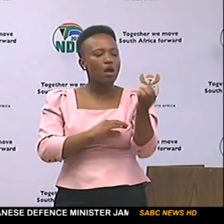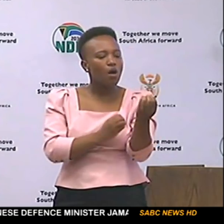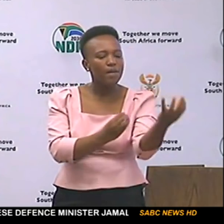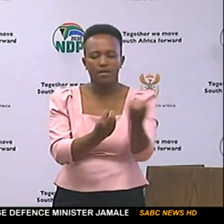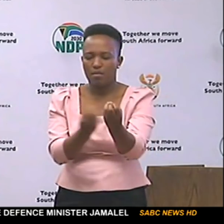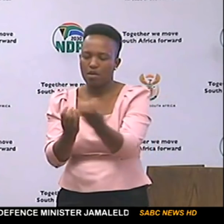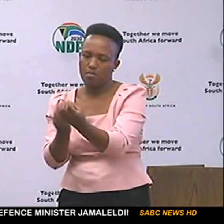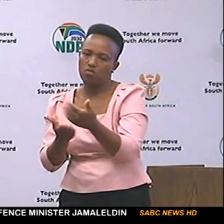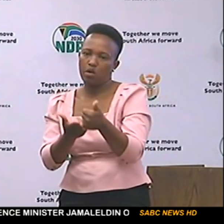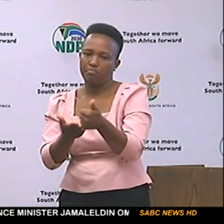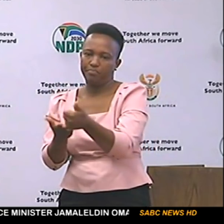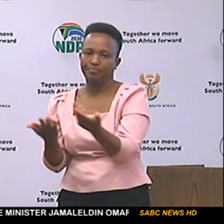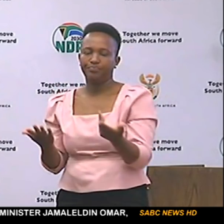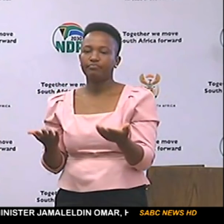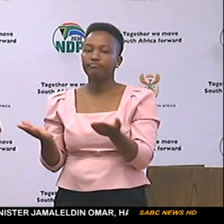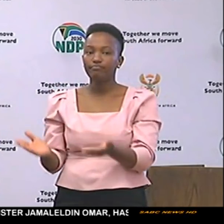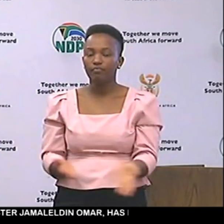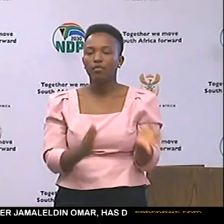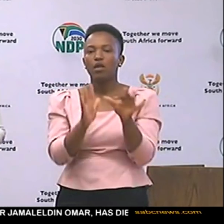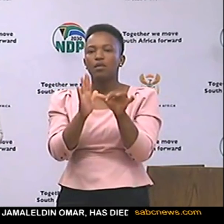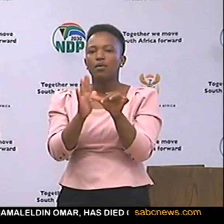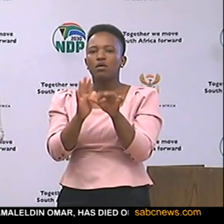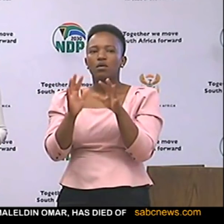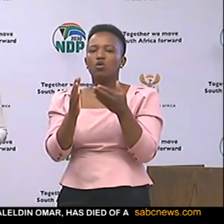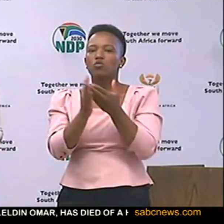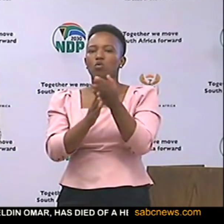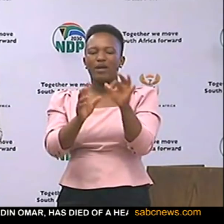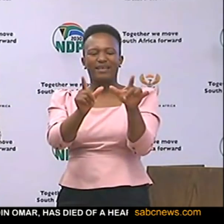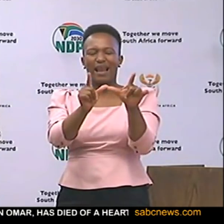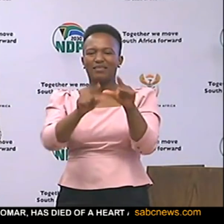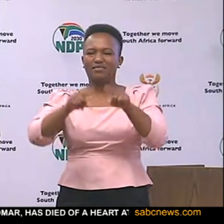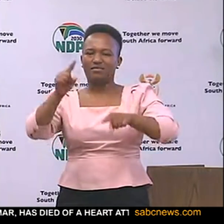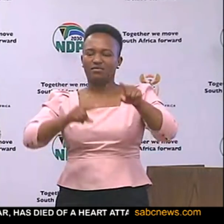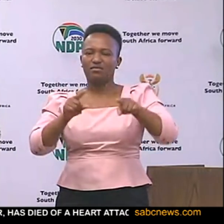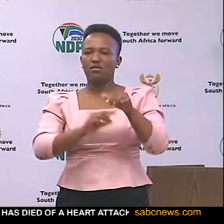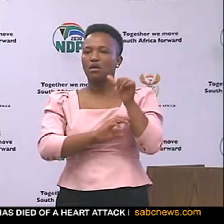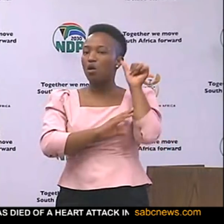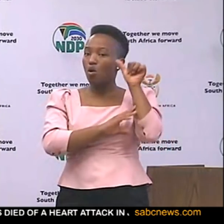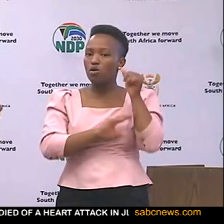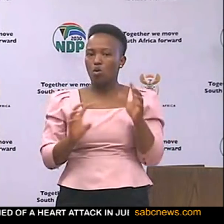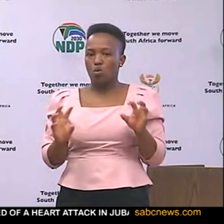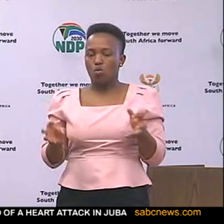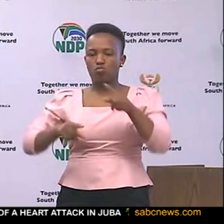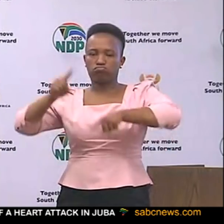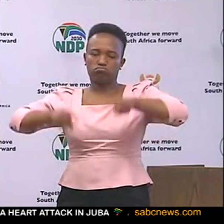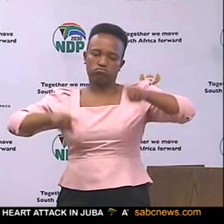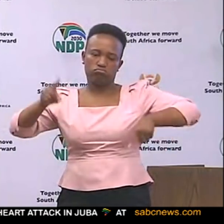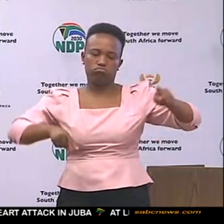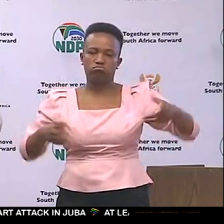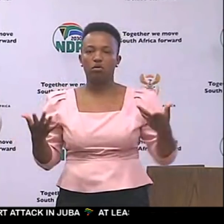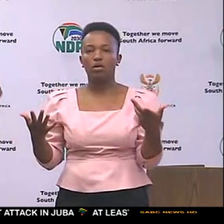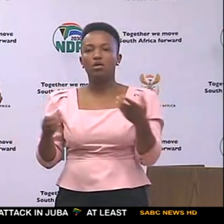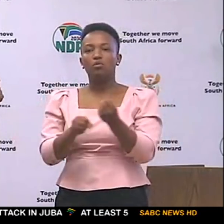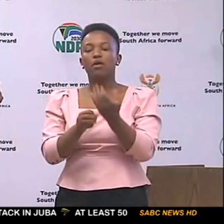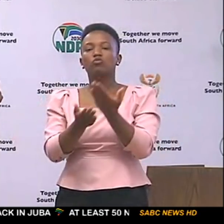It is important, again, that through our licenses on the audio-visual services, that they must all make sure that they